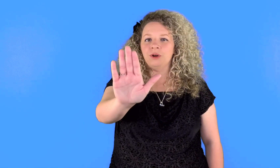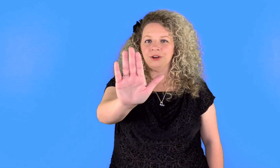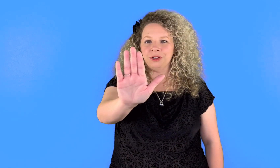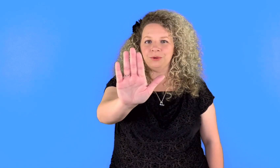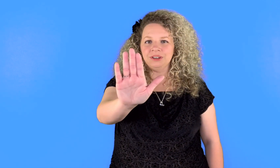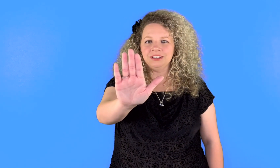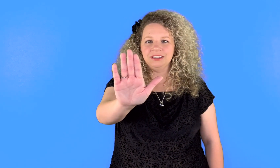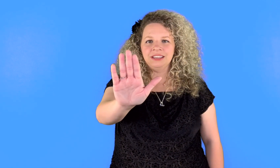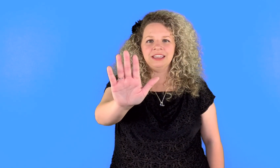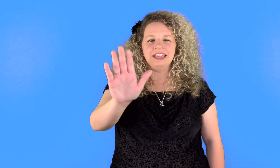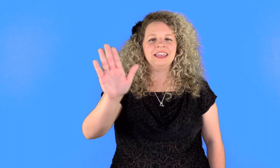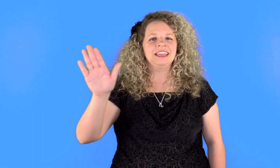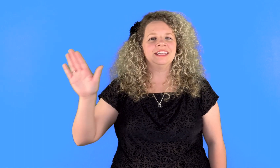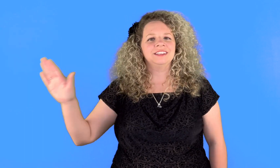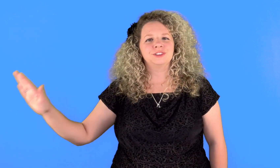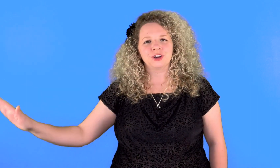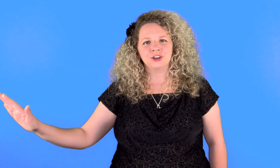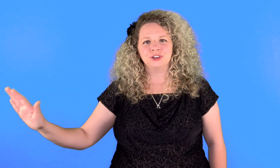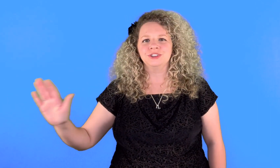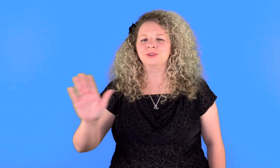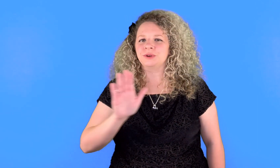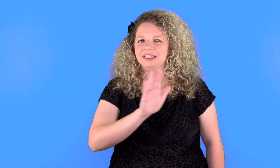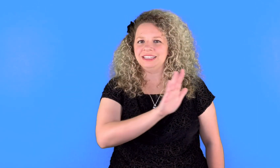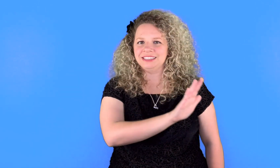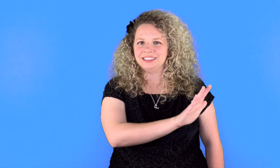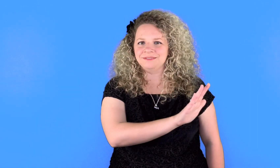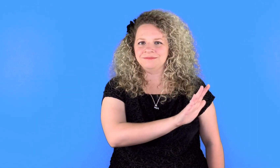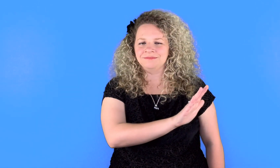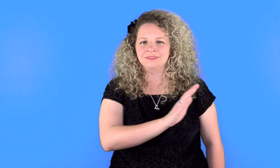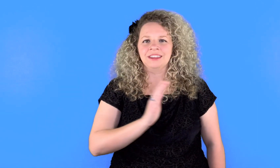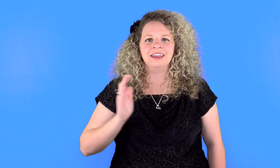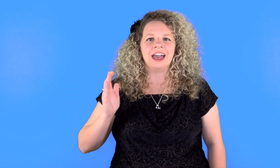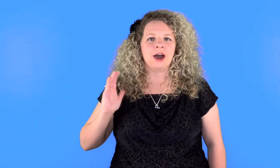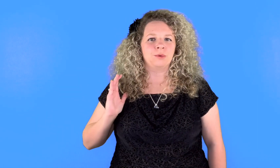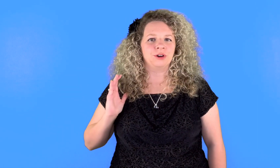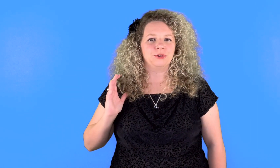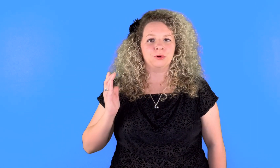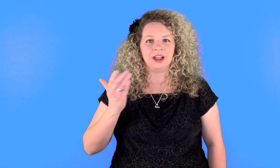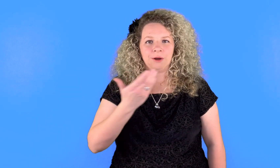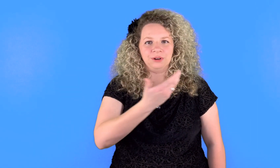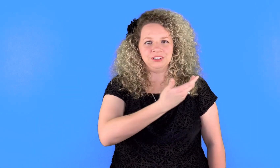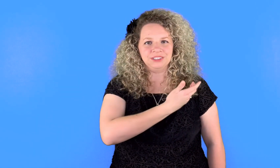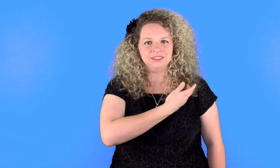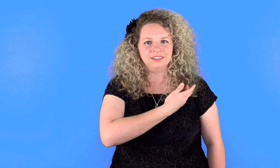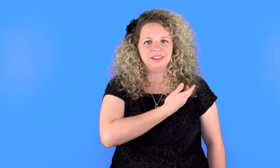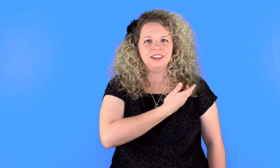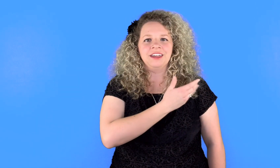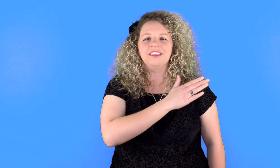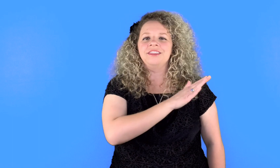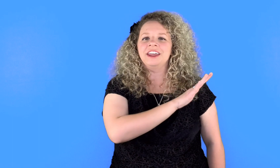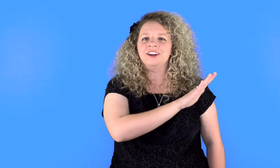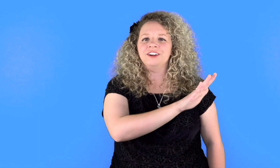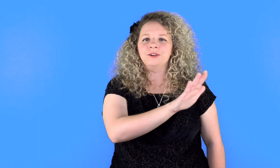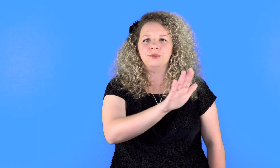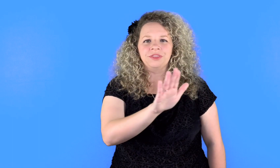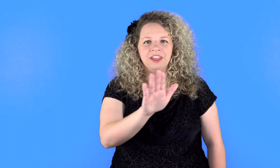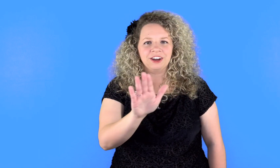or yours. His, hers, or its. Our or ours. Their, theirs,